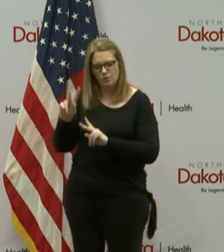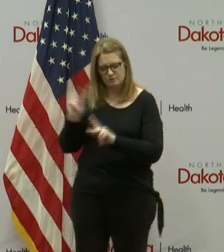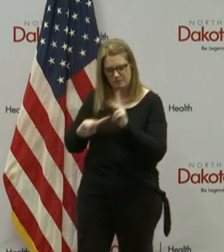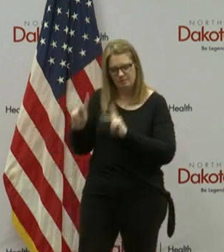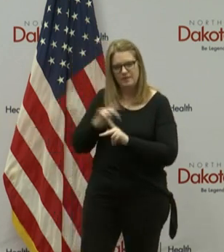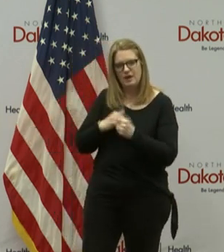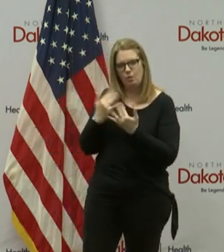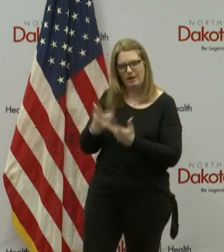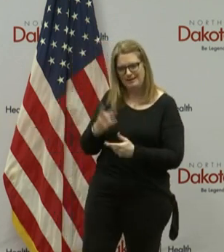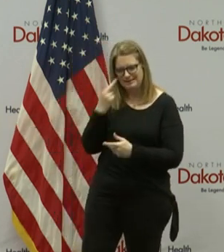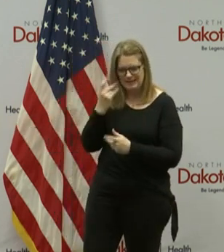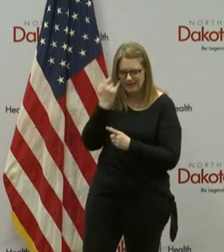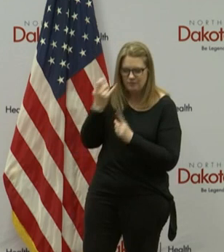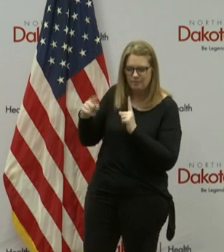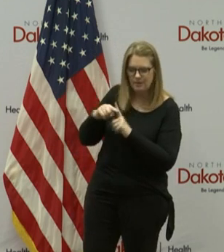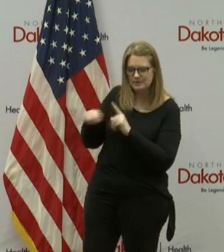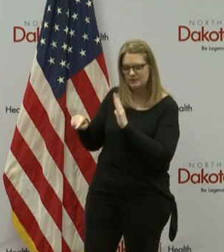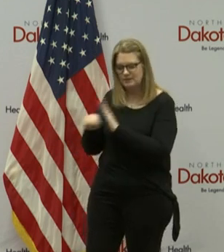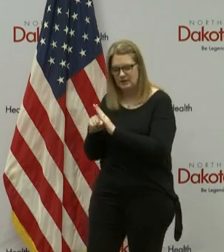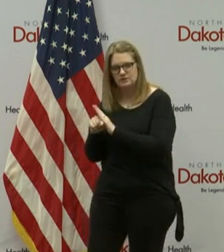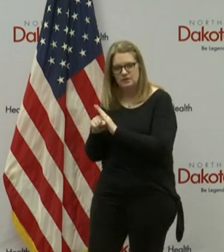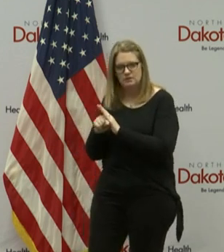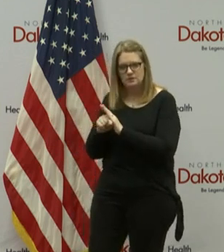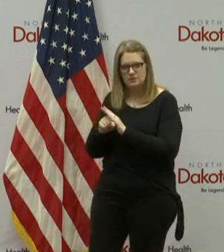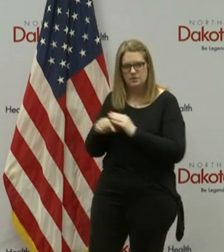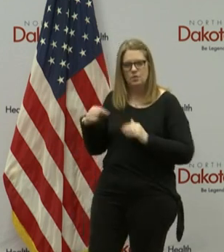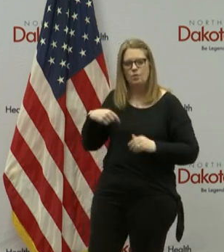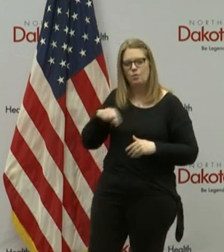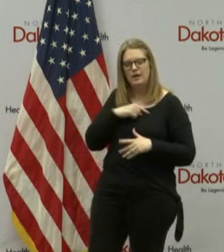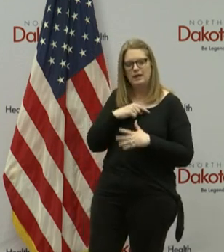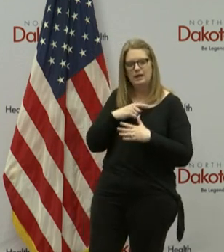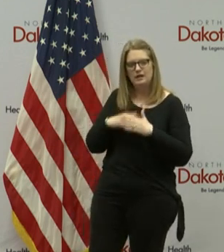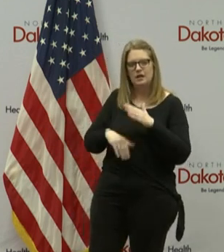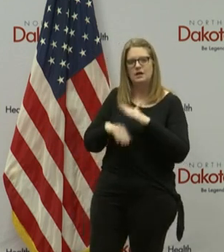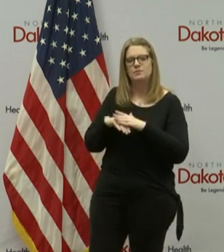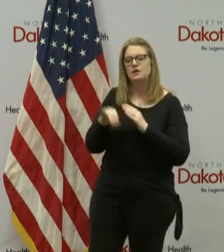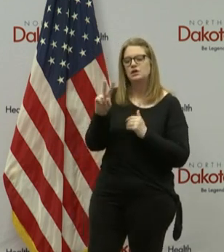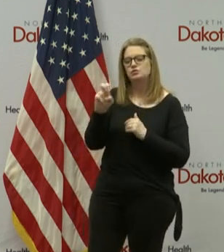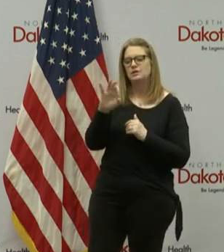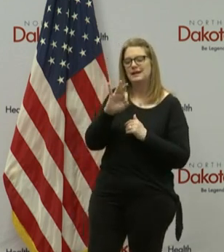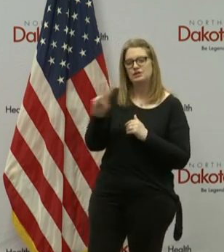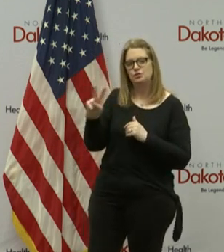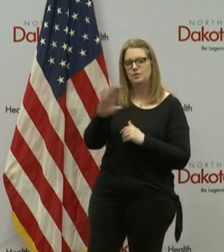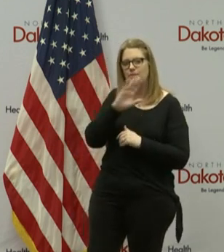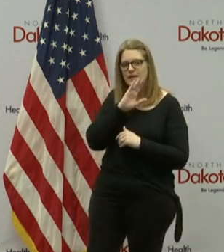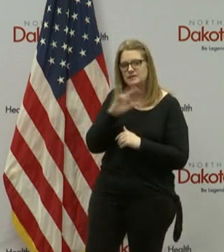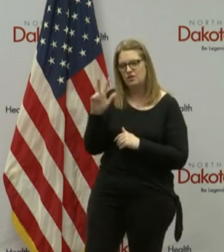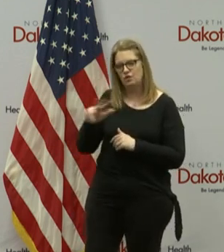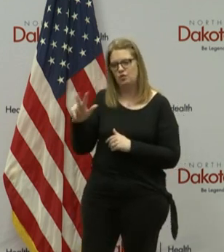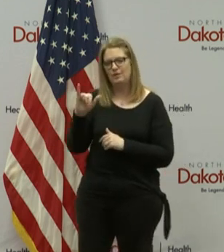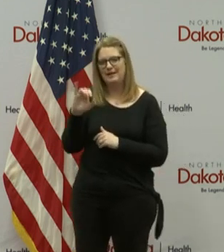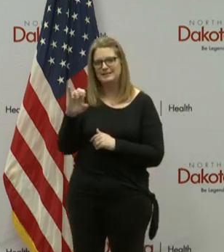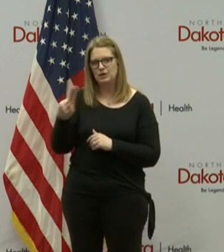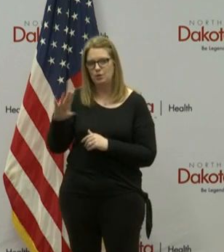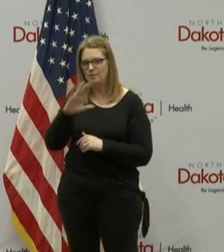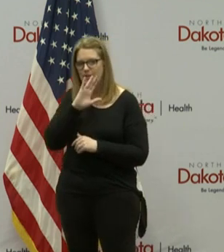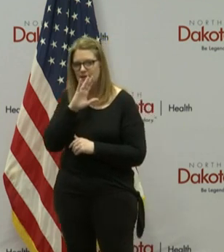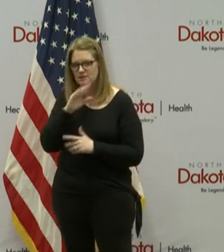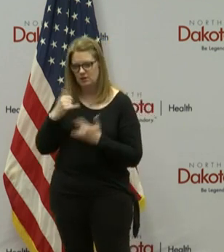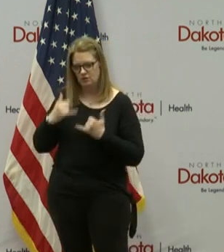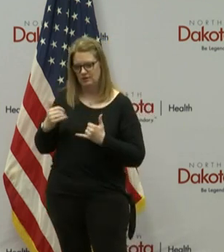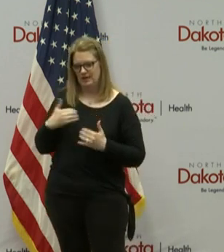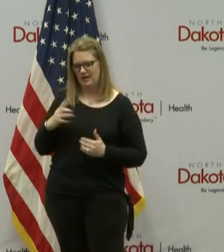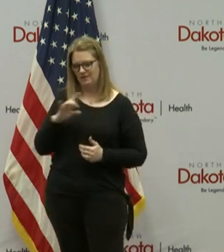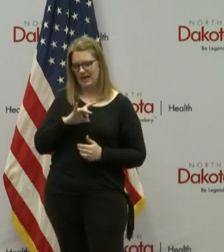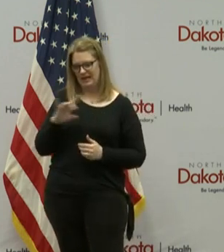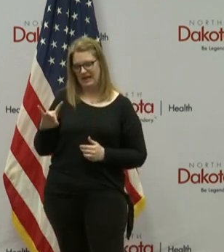surge plan includes a tiered approach that can accommodate up to 292 beds and 33 ICU beds. We currently have